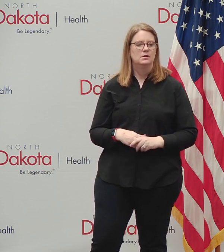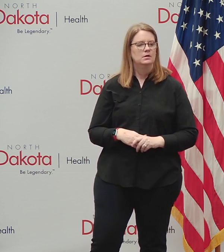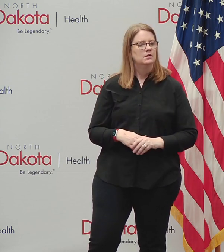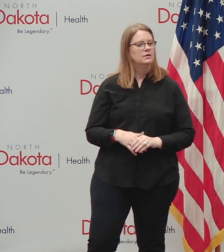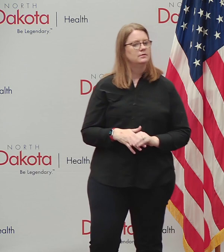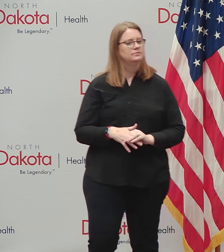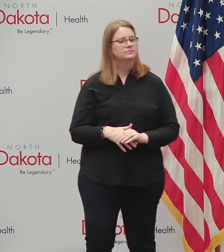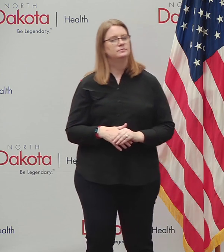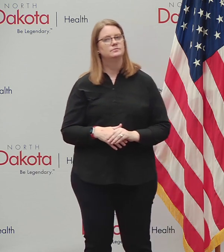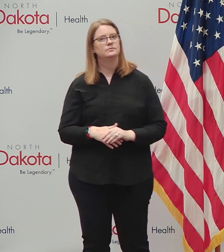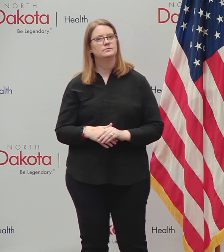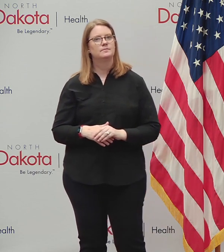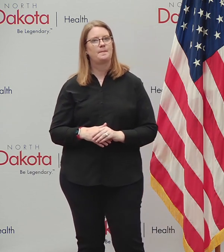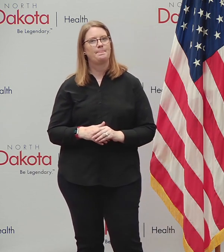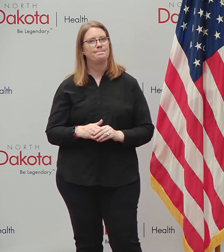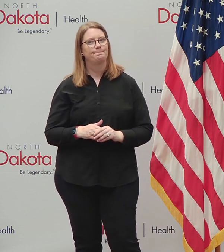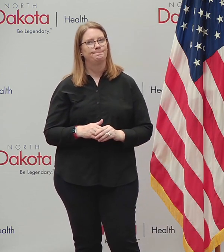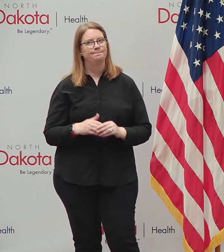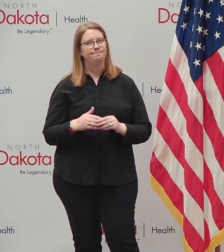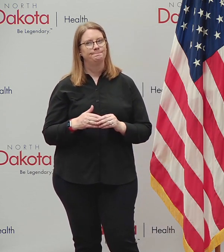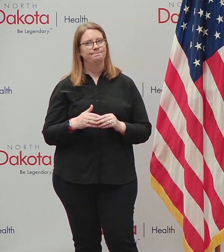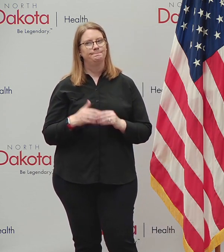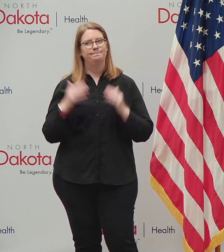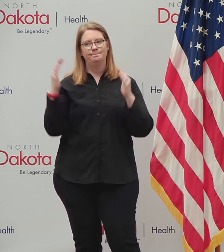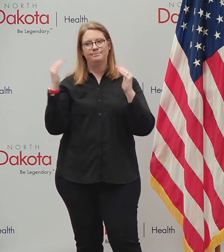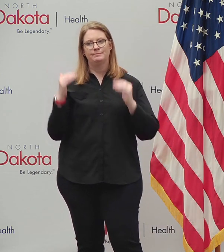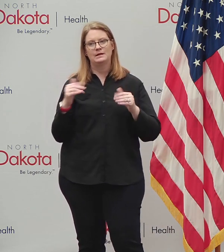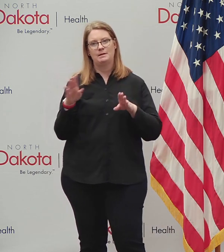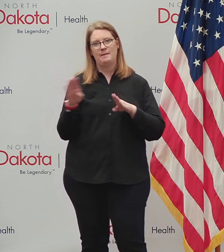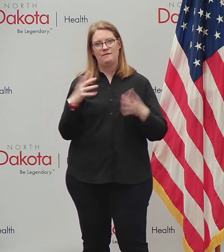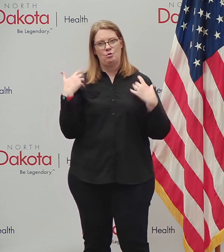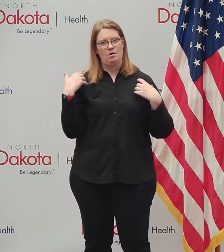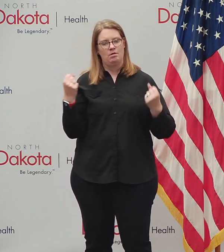Next topic is a behavioral health update.